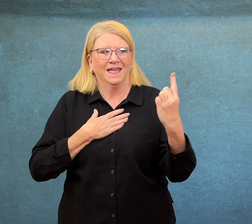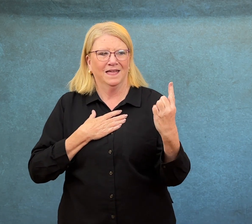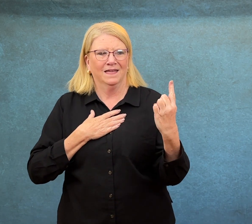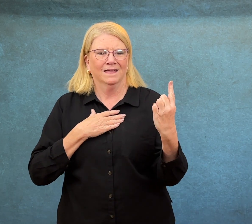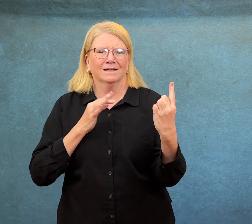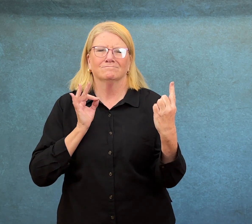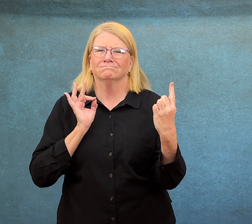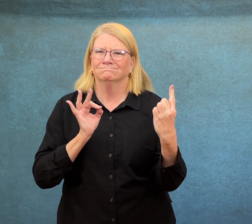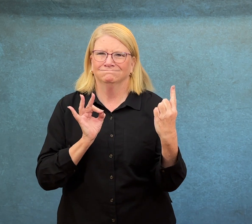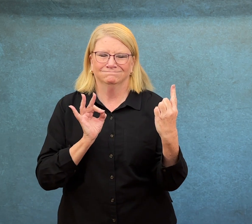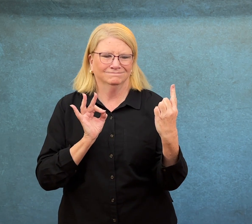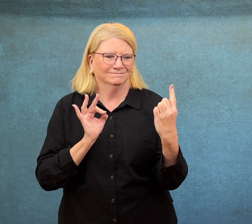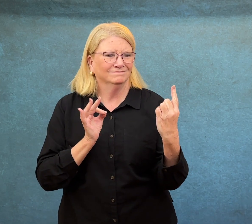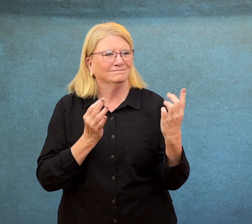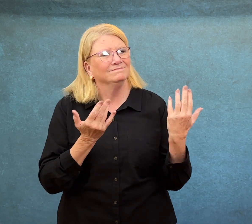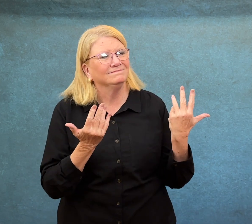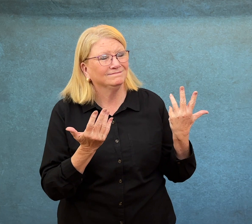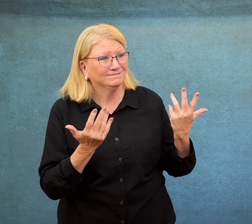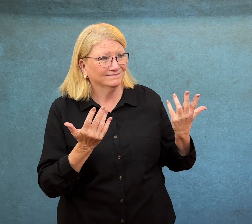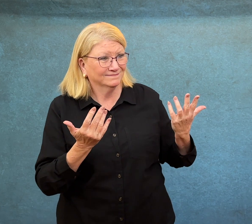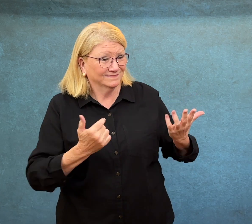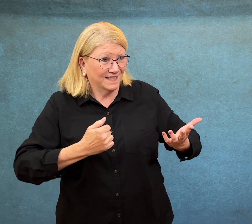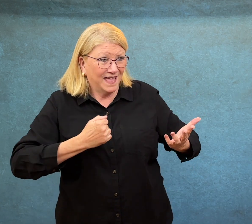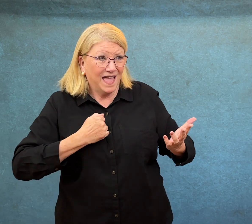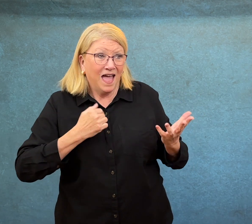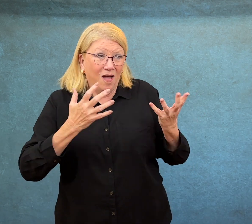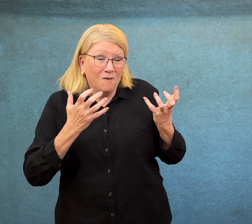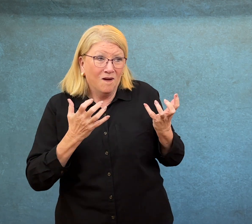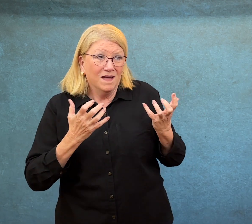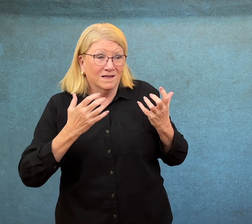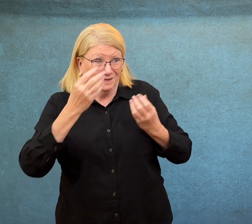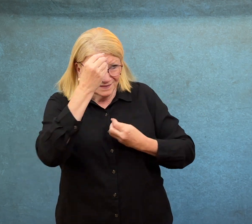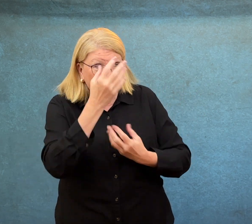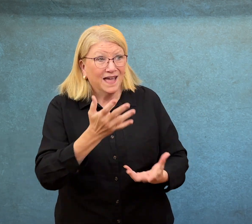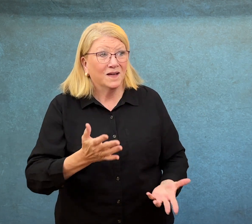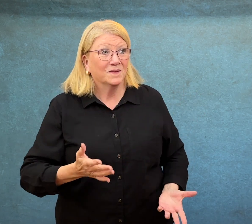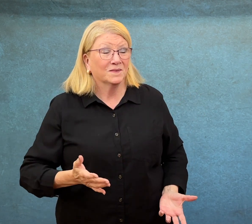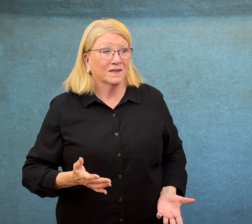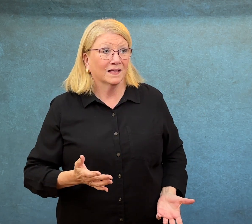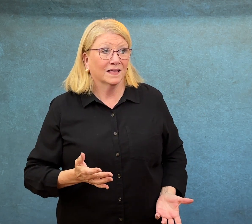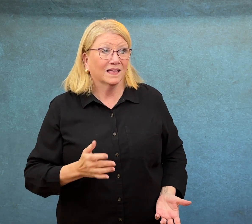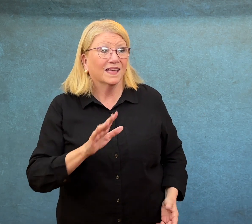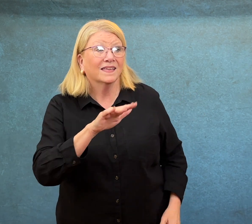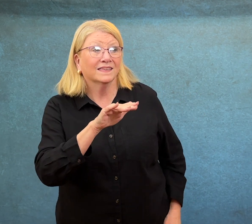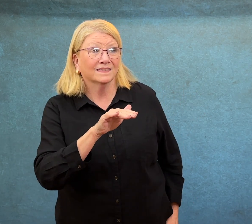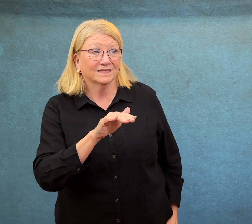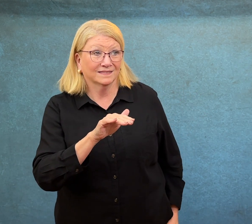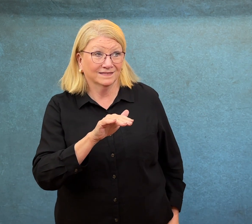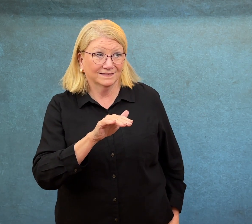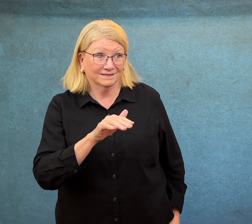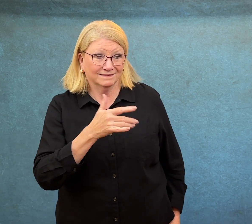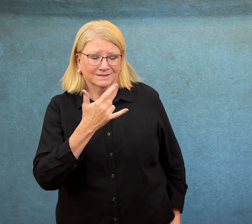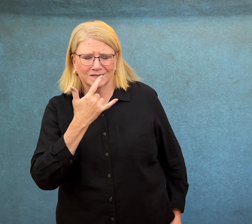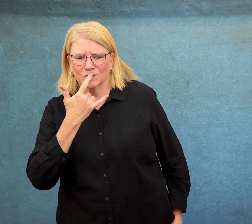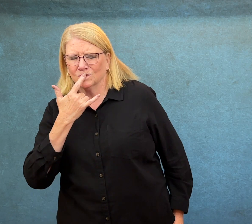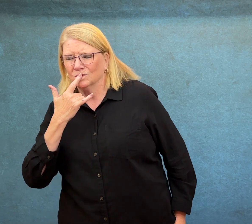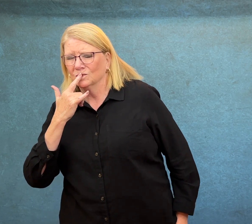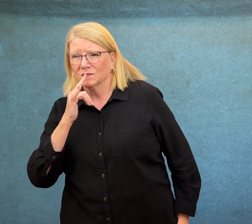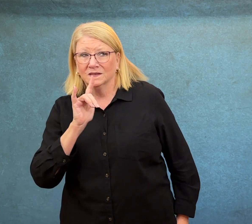more. That's it. Until I can just say, Hey, I love